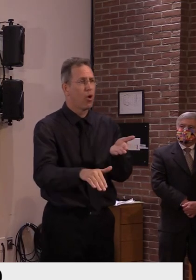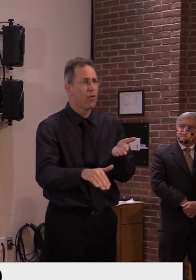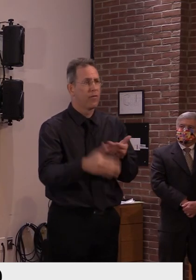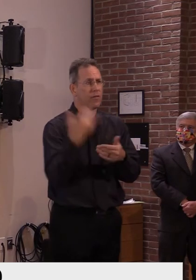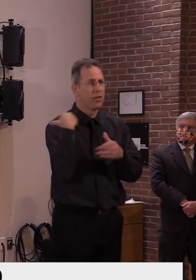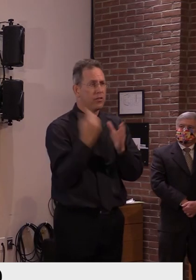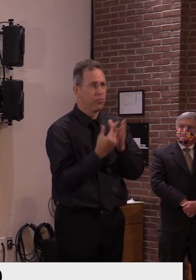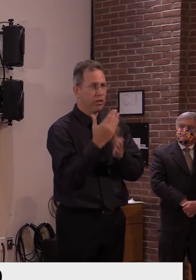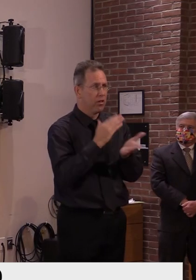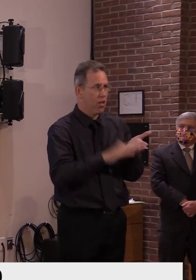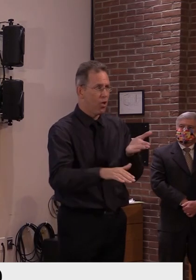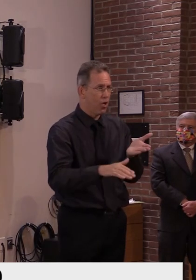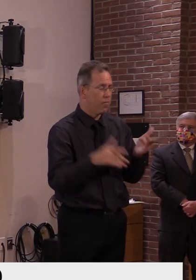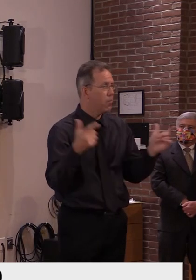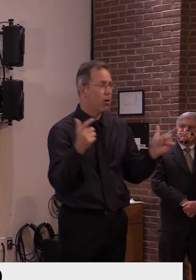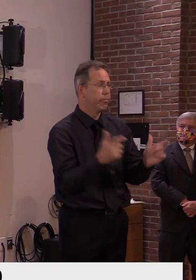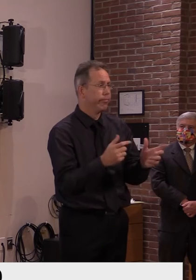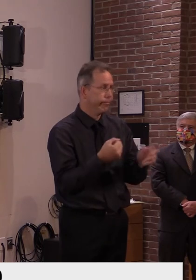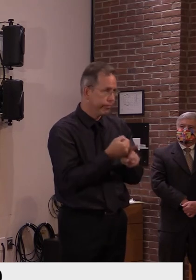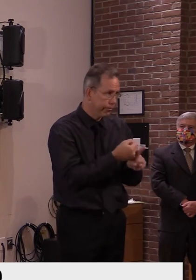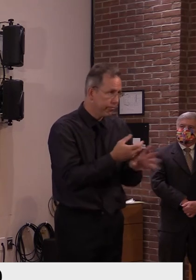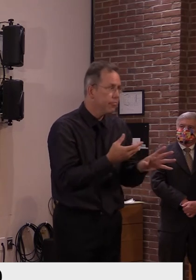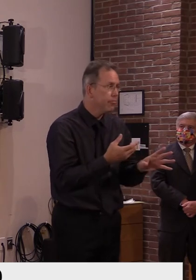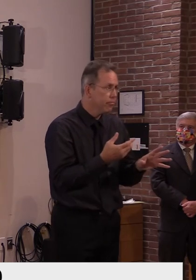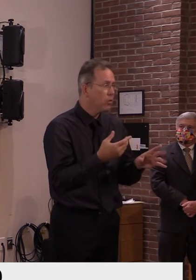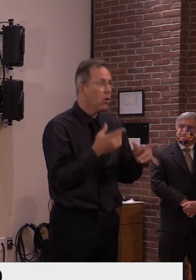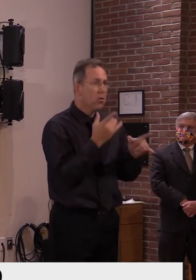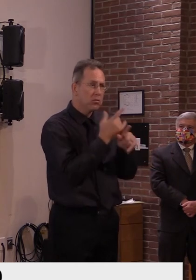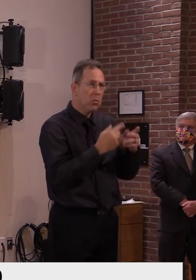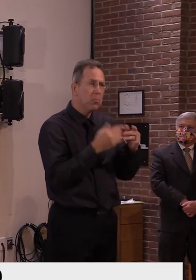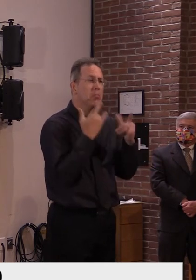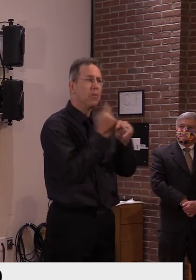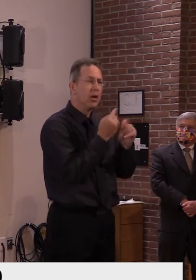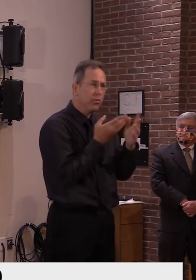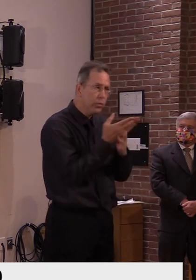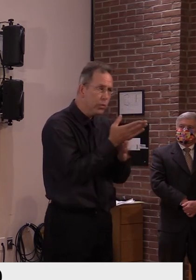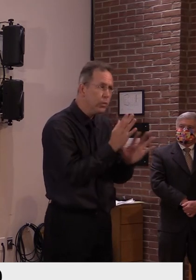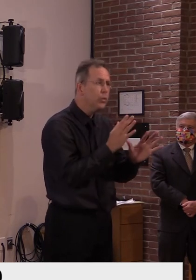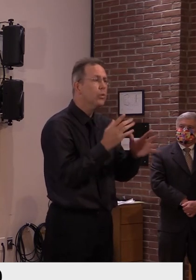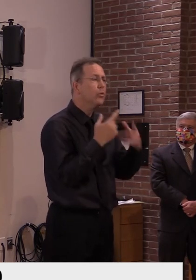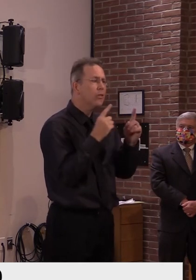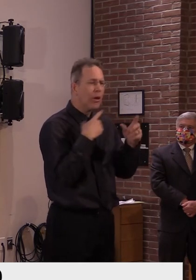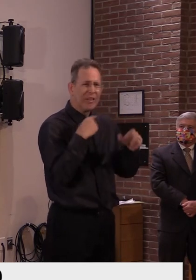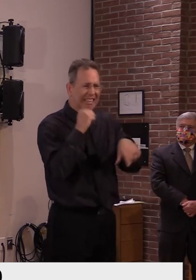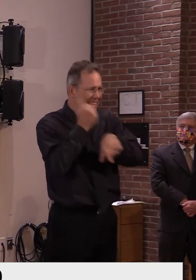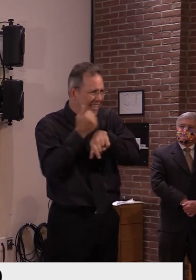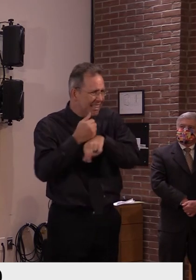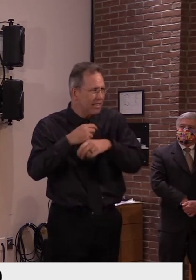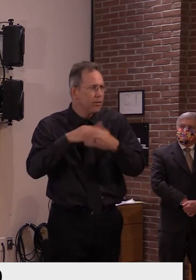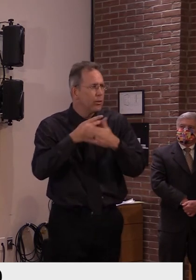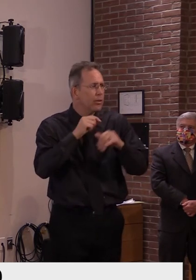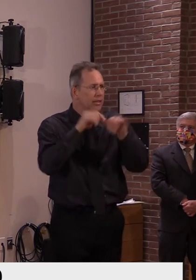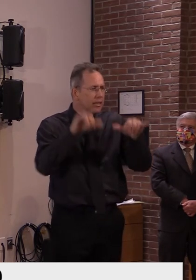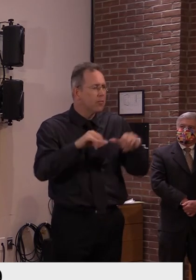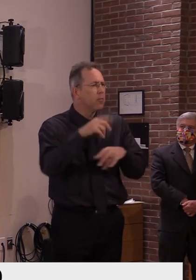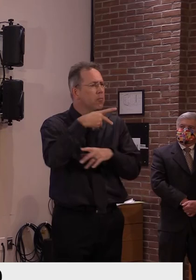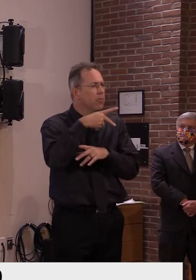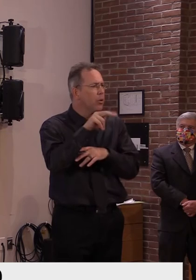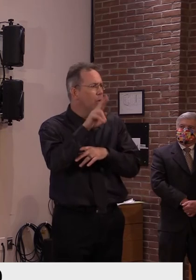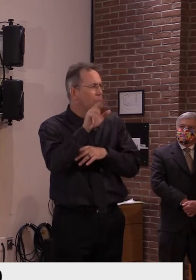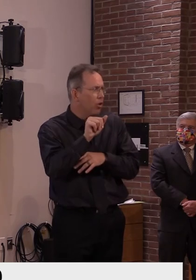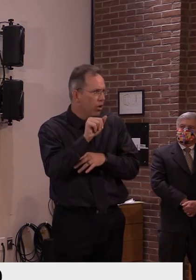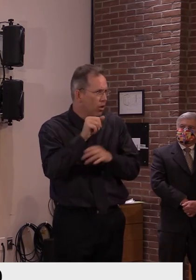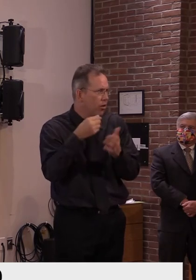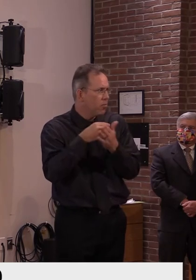work through that. Uh, there's been supplemental income. We had to set up a PUA system, something brand new, never been done before